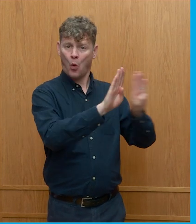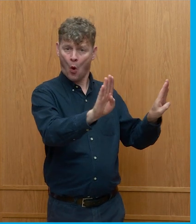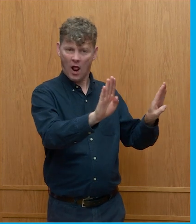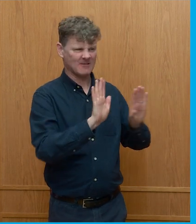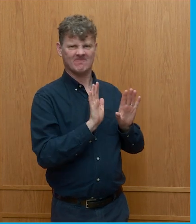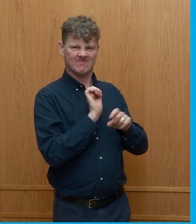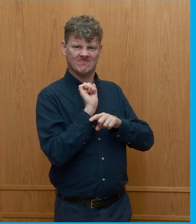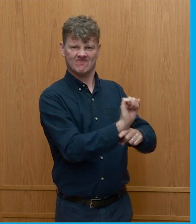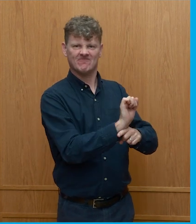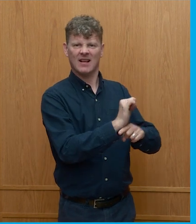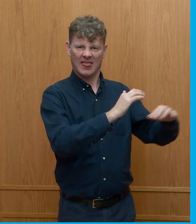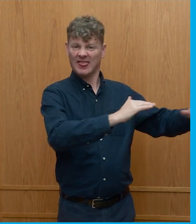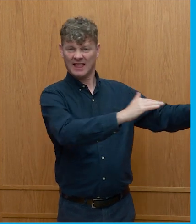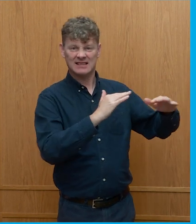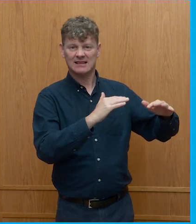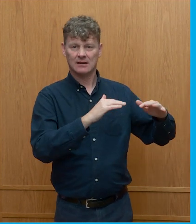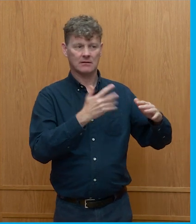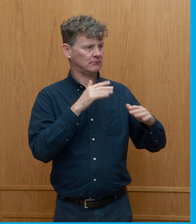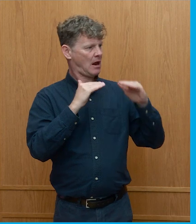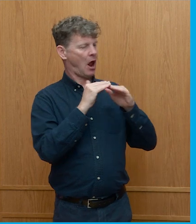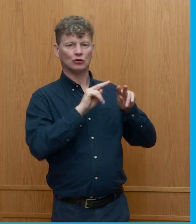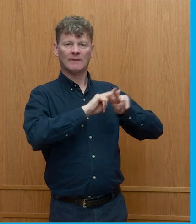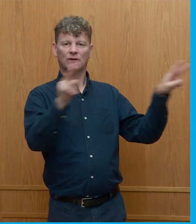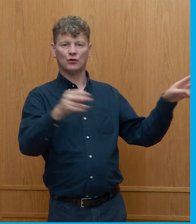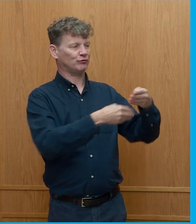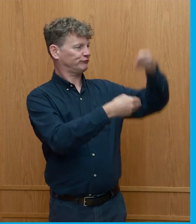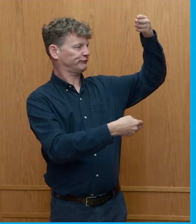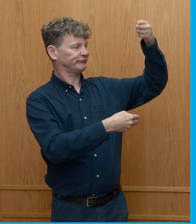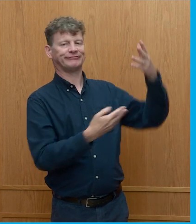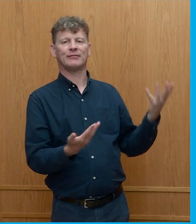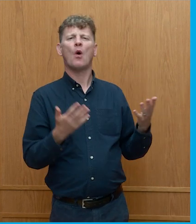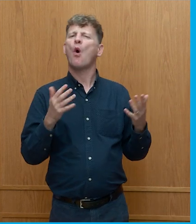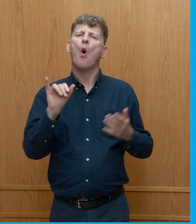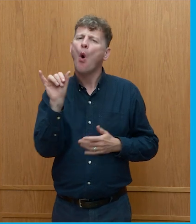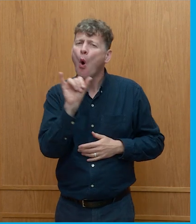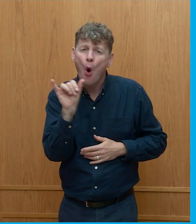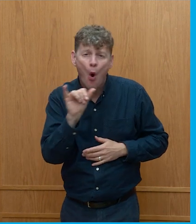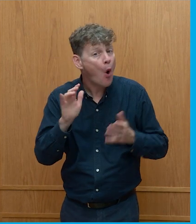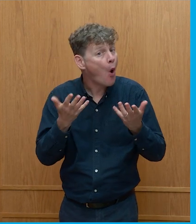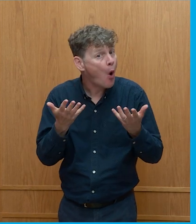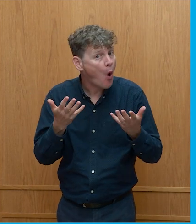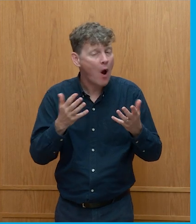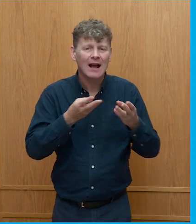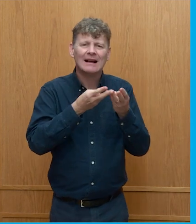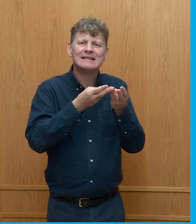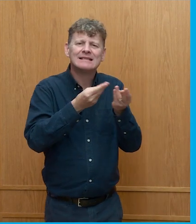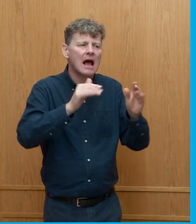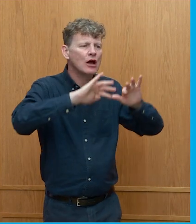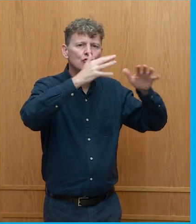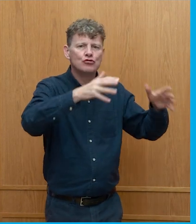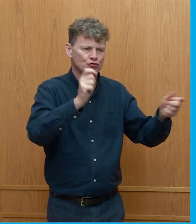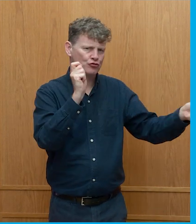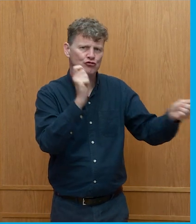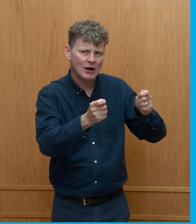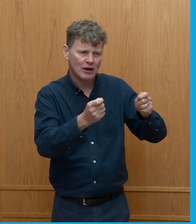away and it blocks the view from your house. Or you can do something about the sand dunes and the